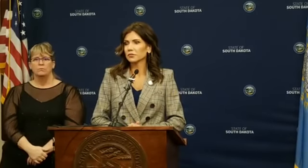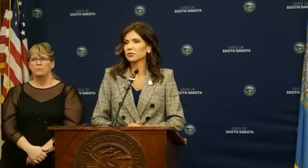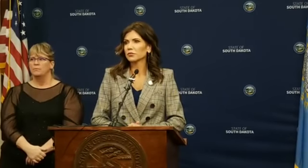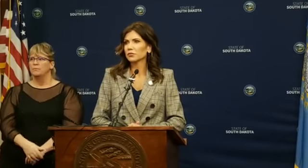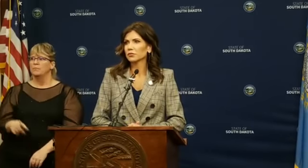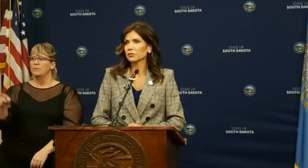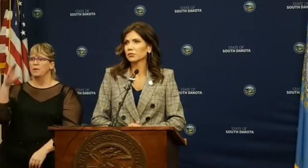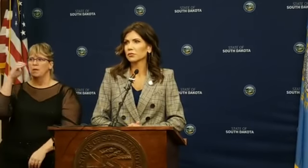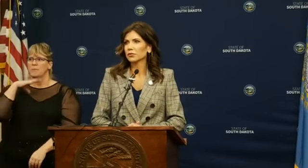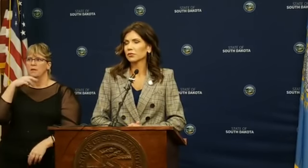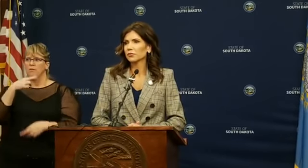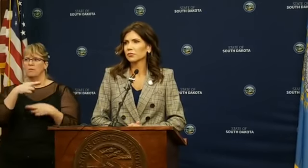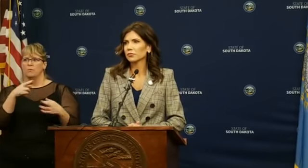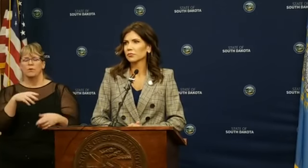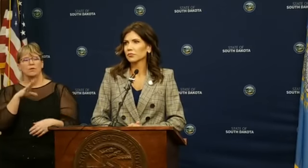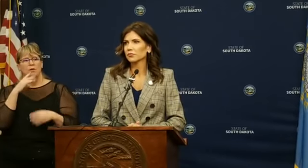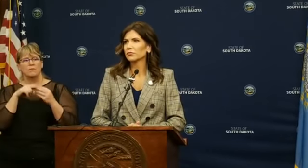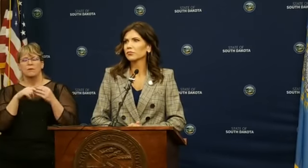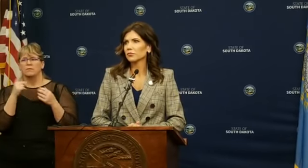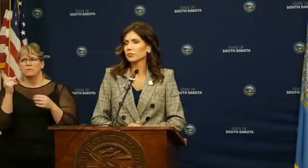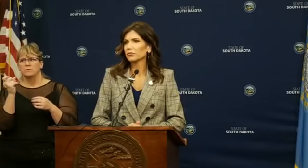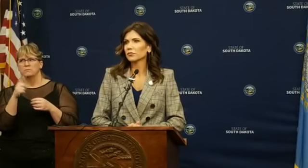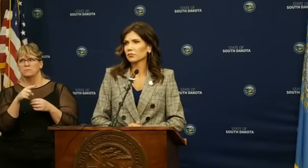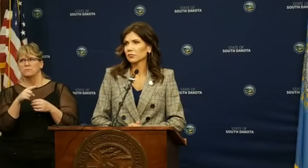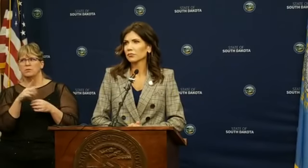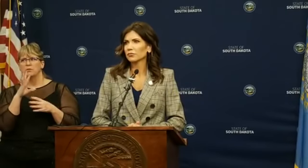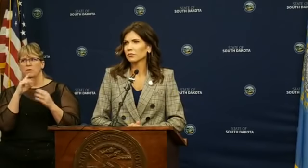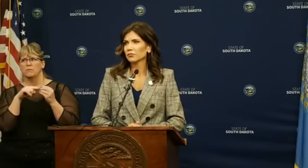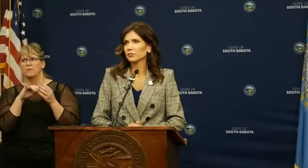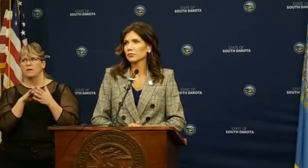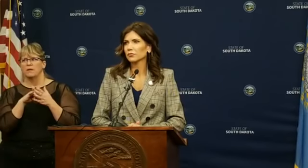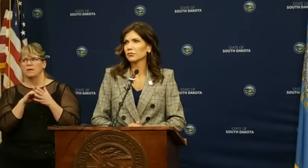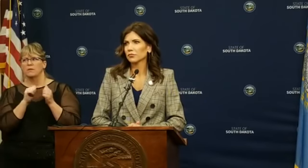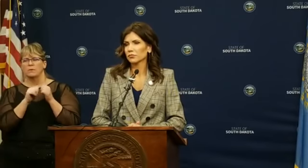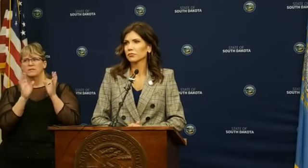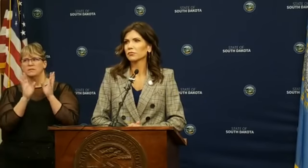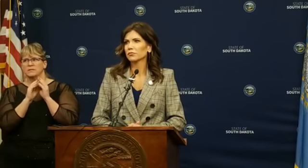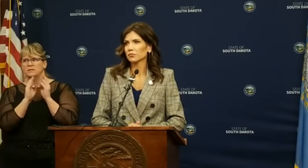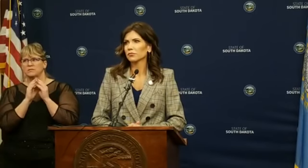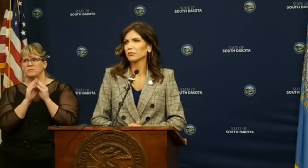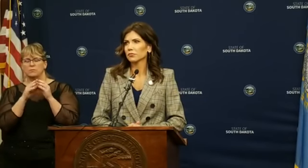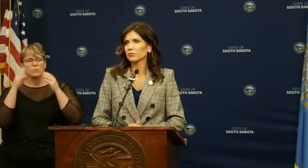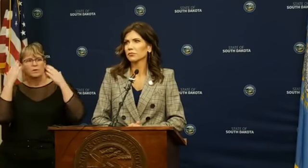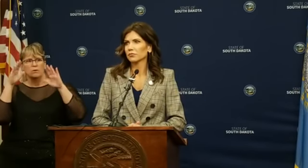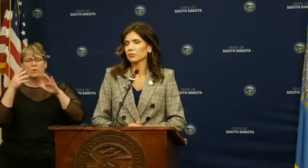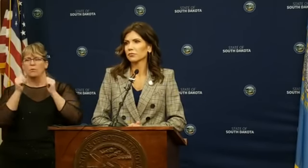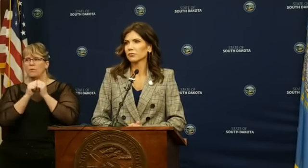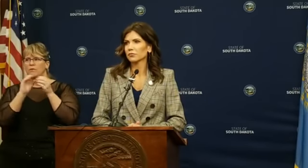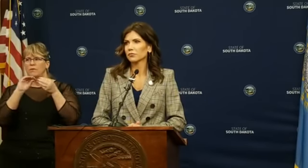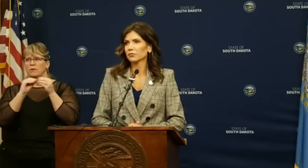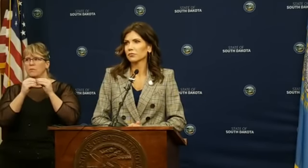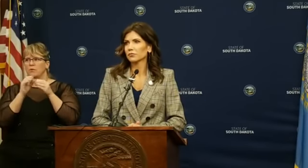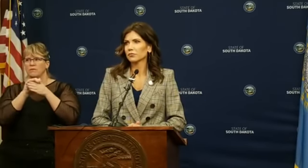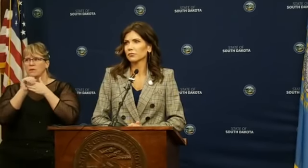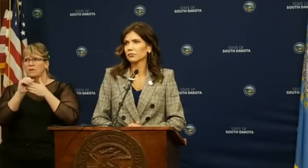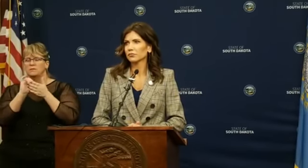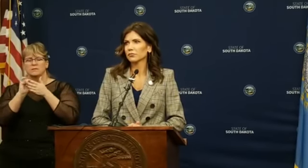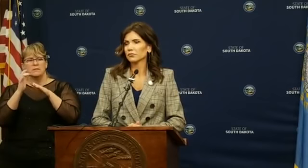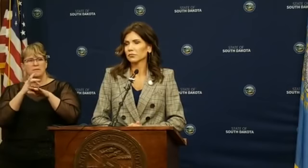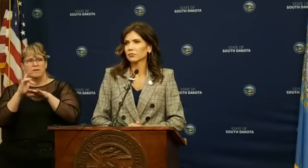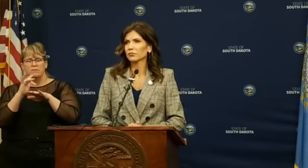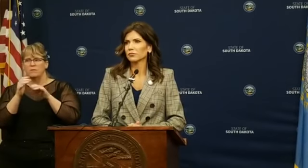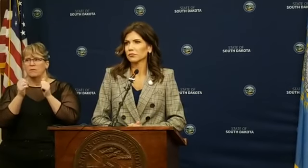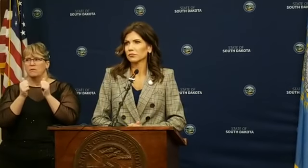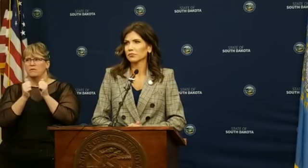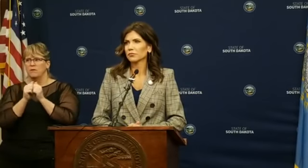Austin? Yes, ma'am. You you talked about this a little bit at the beginning, but obviously with this session we just had an unprecedented number of dollars available, both